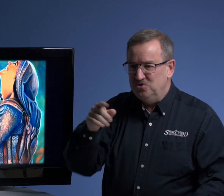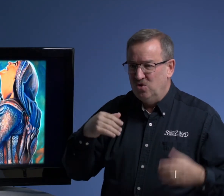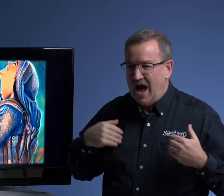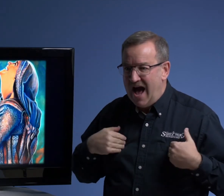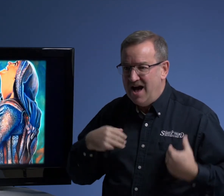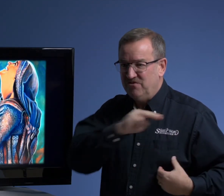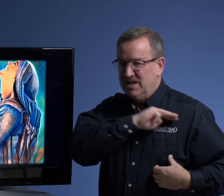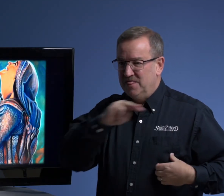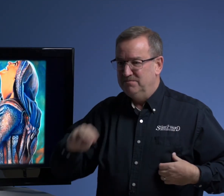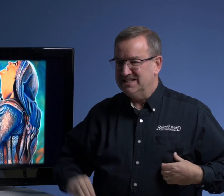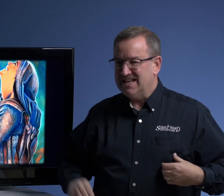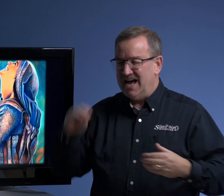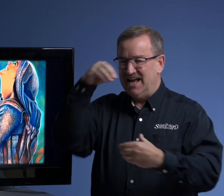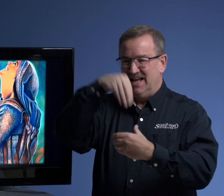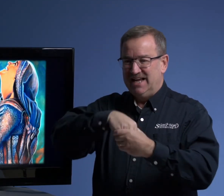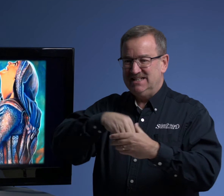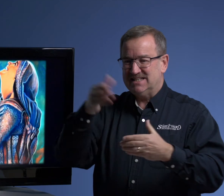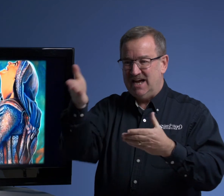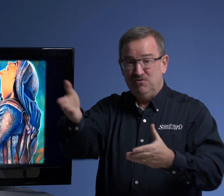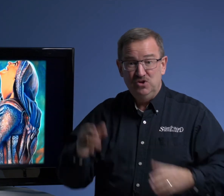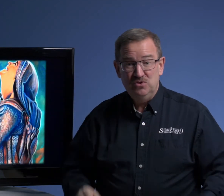have the Messiah inside of you.